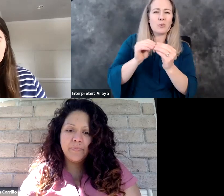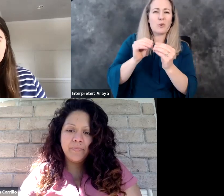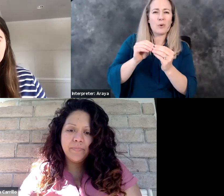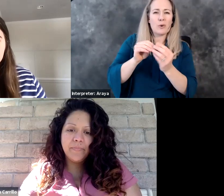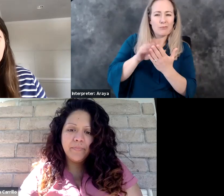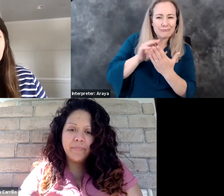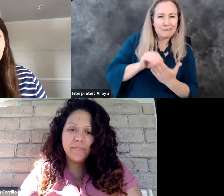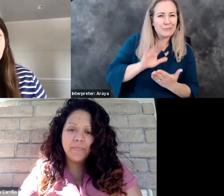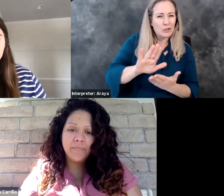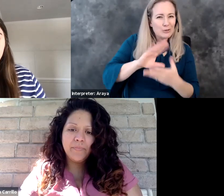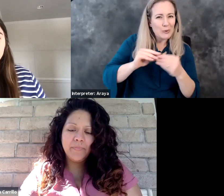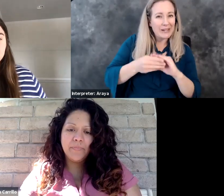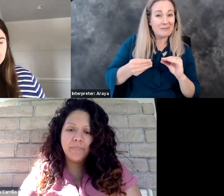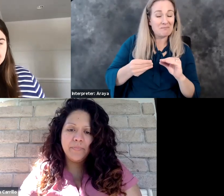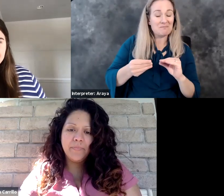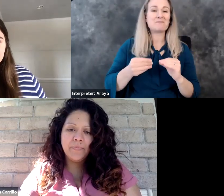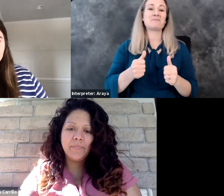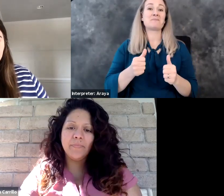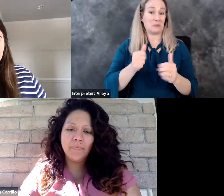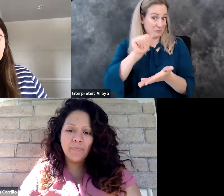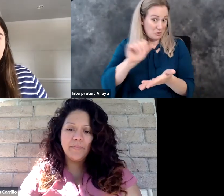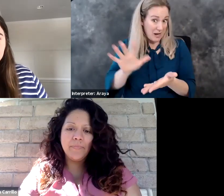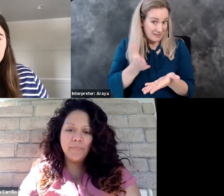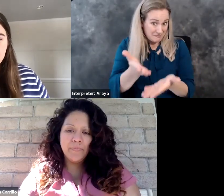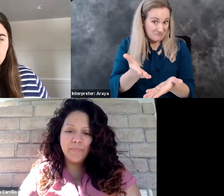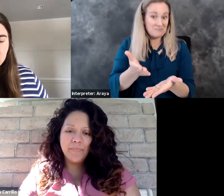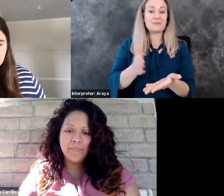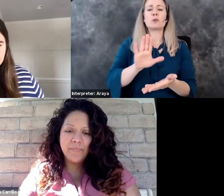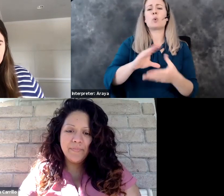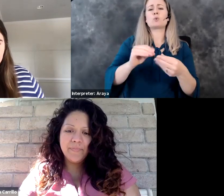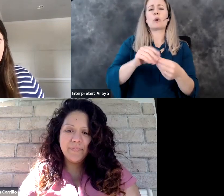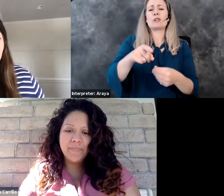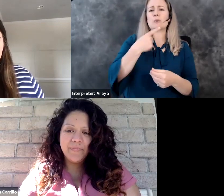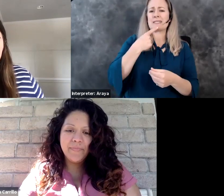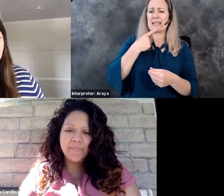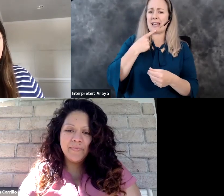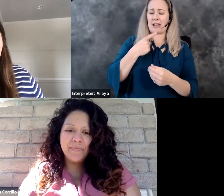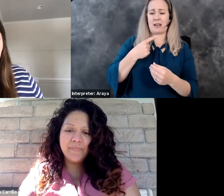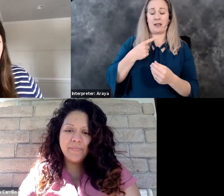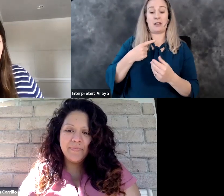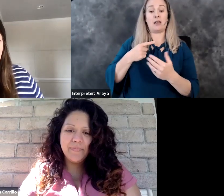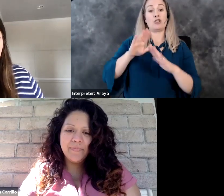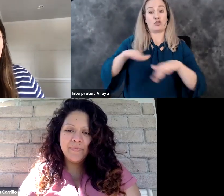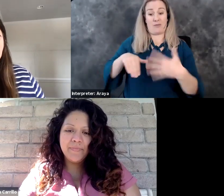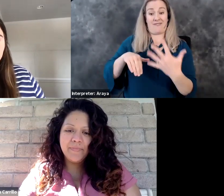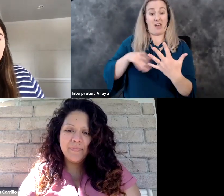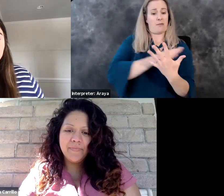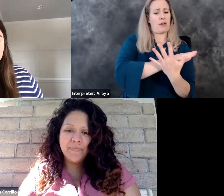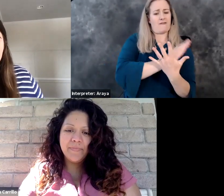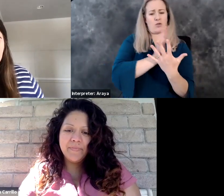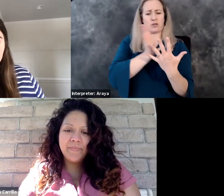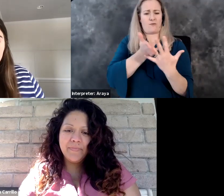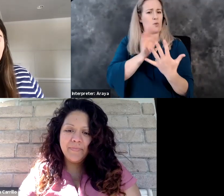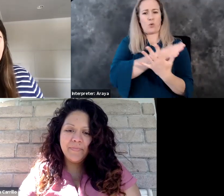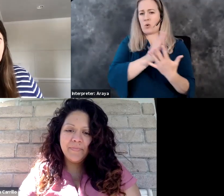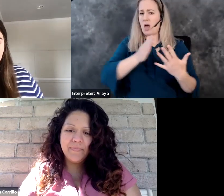her story. So, Andrea, in your story, you say that you weren't a believer with your first four children. So I would love